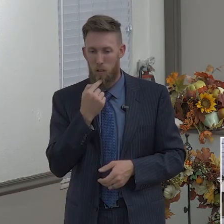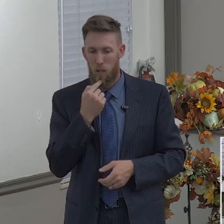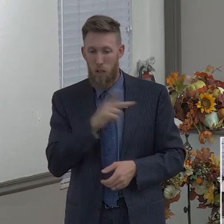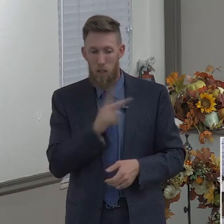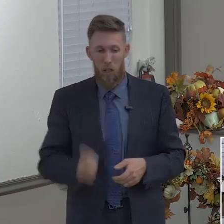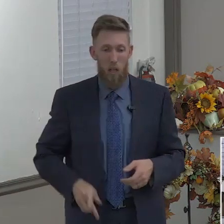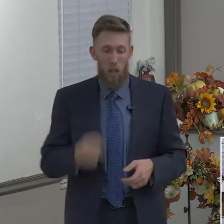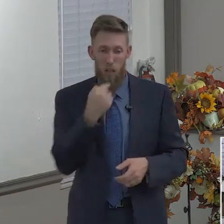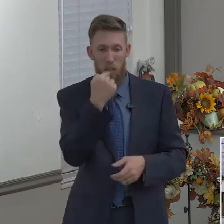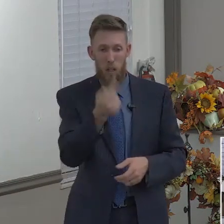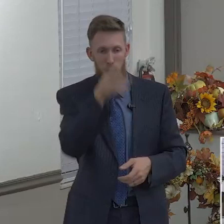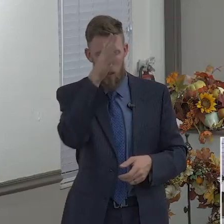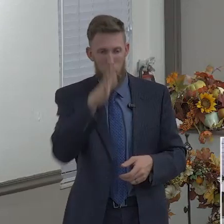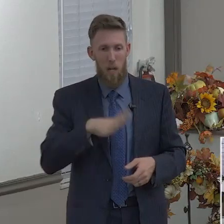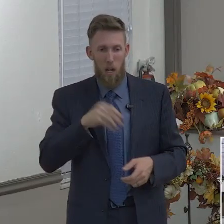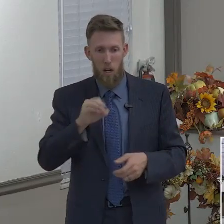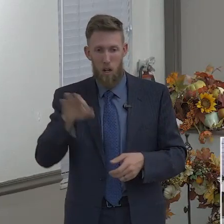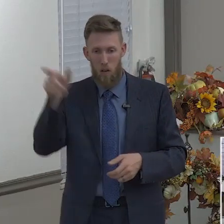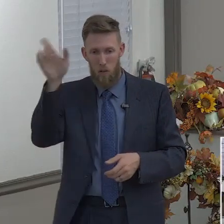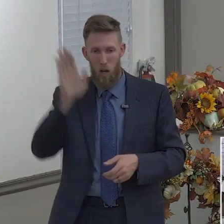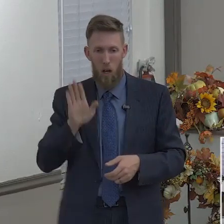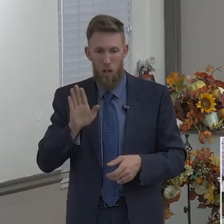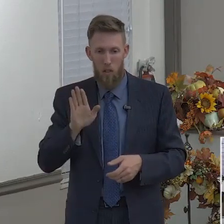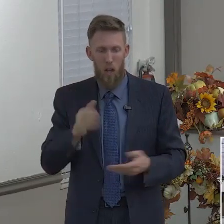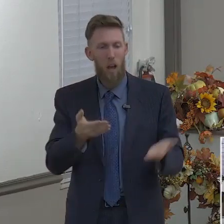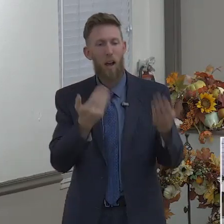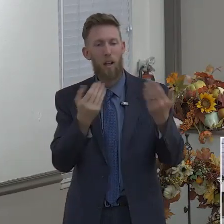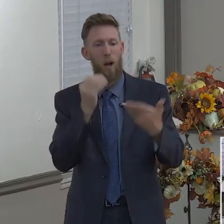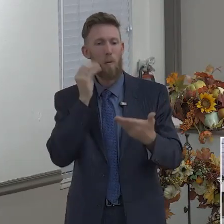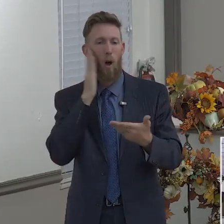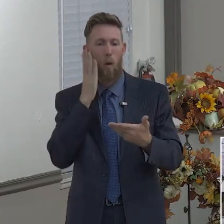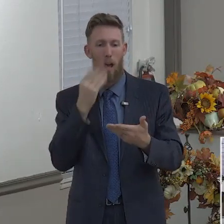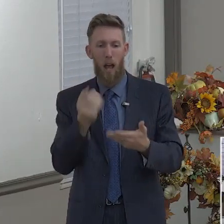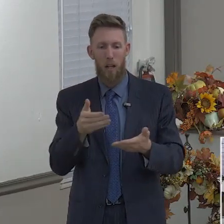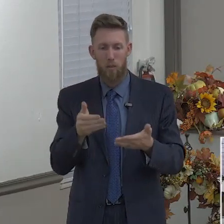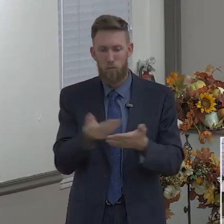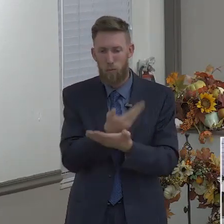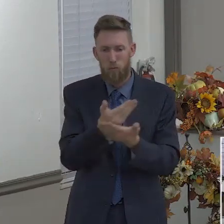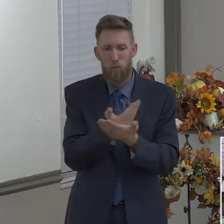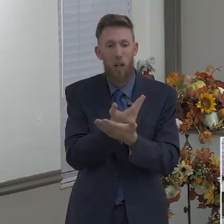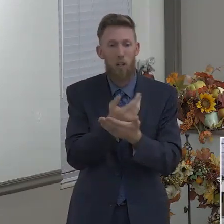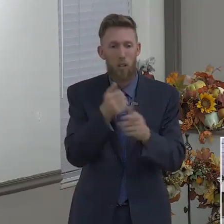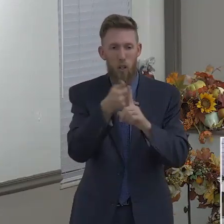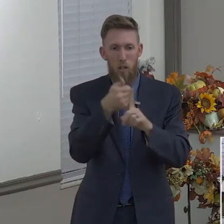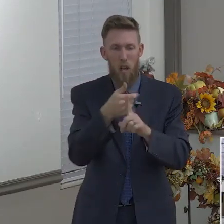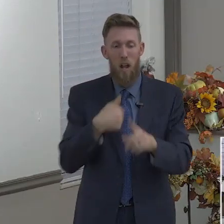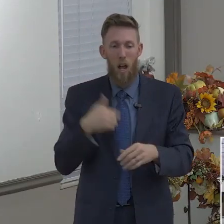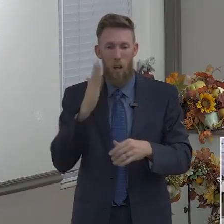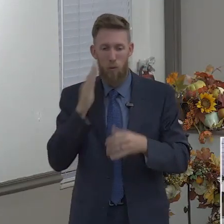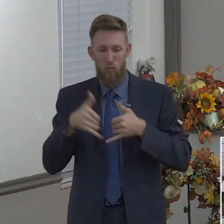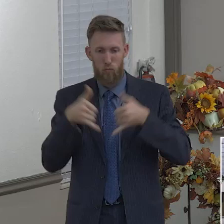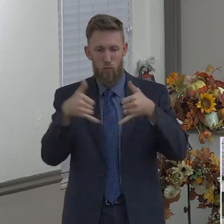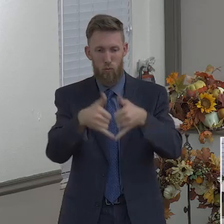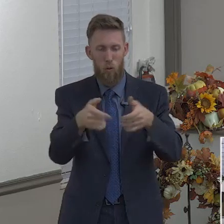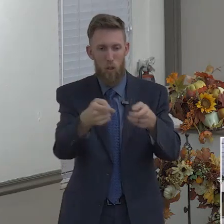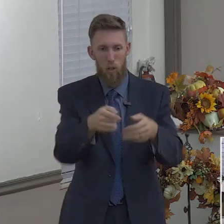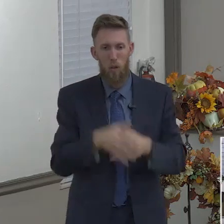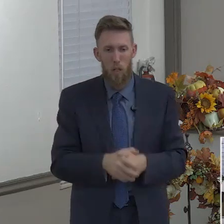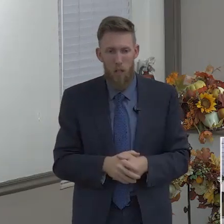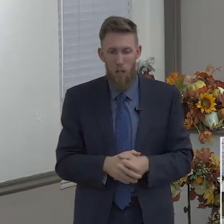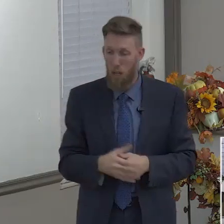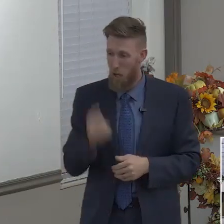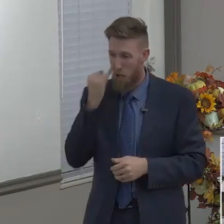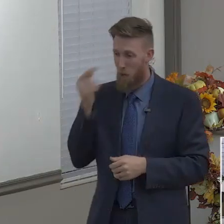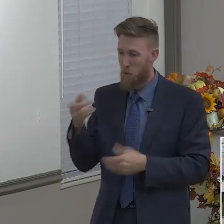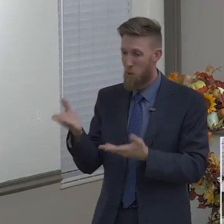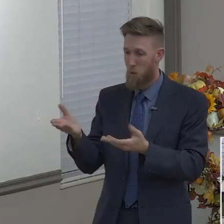Come home with me and refresh thyself, and I will give thee a reward. And the man of God said unto the king, If thou wilt give me half of thine house,